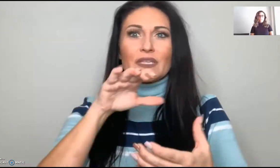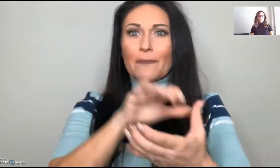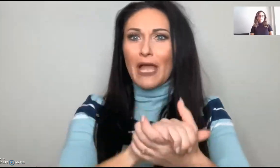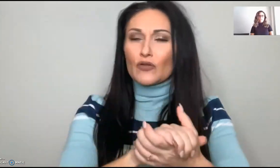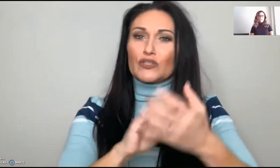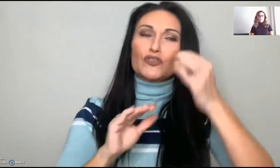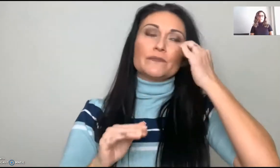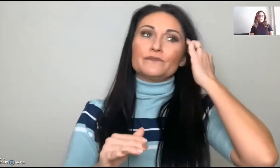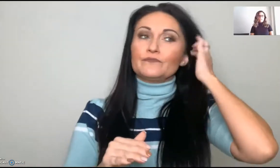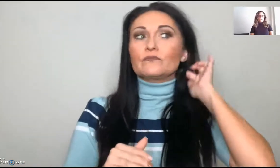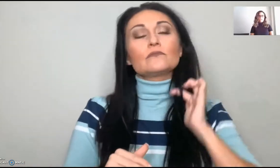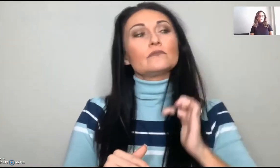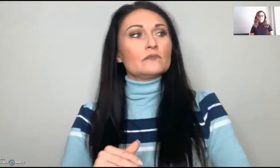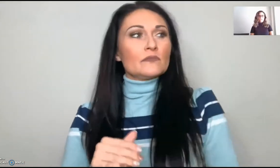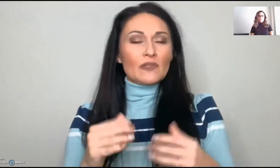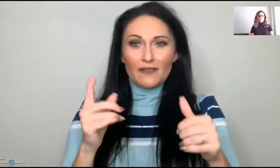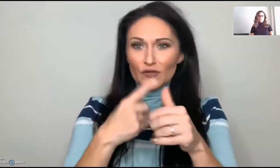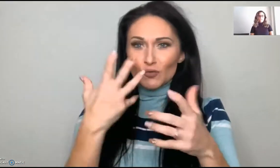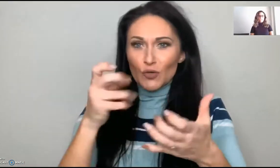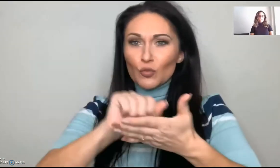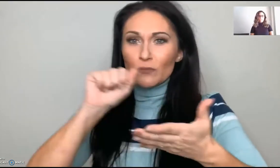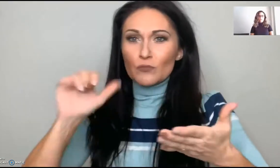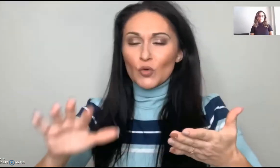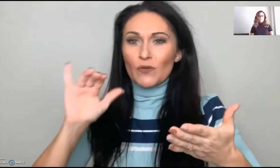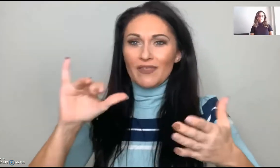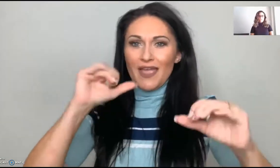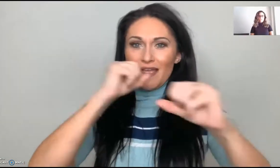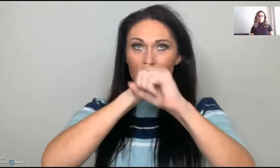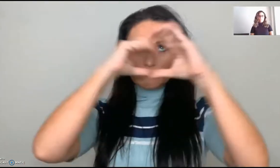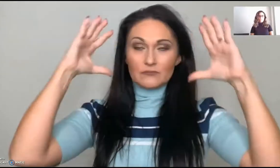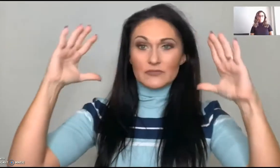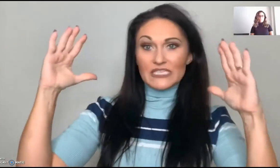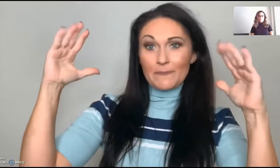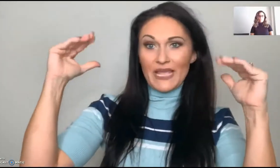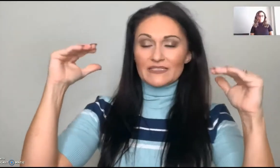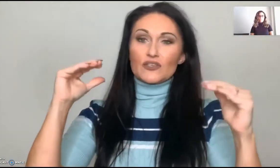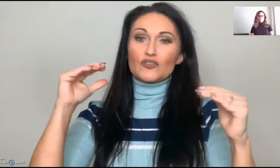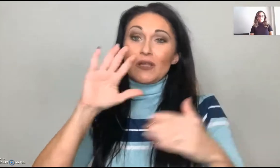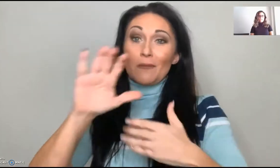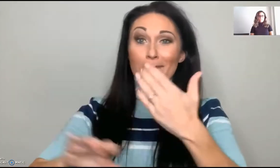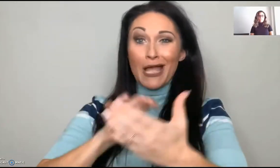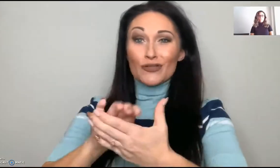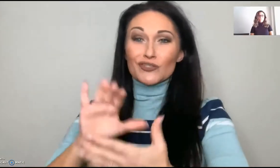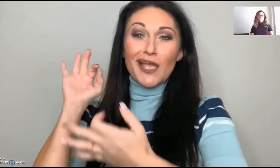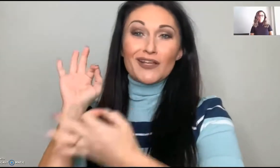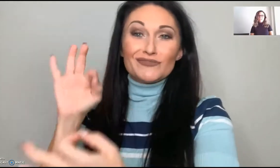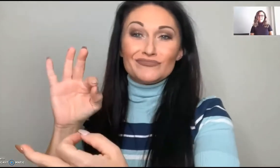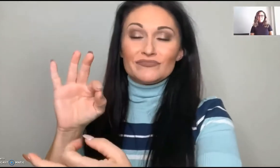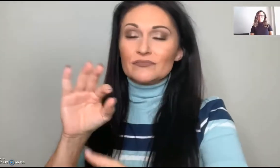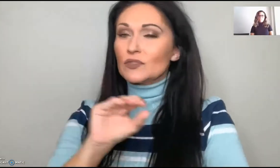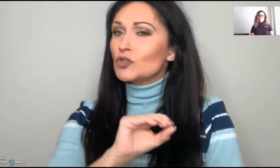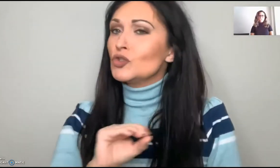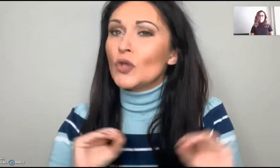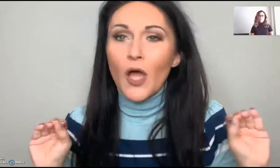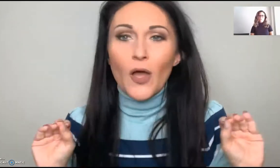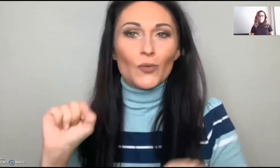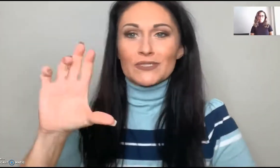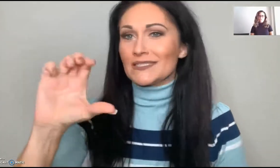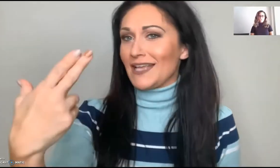that and hear some experiences about marriage. If you remove that expectation about marriage